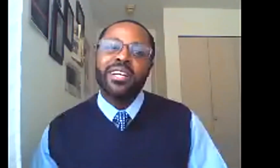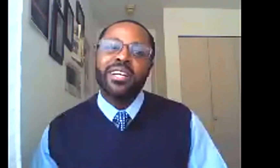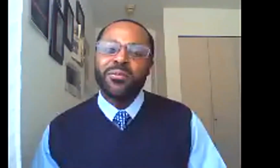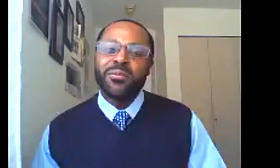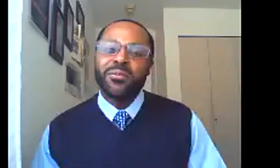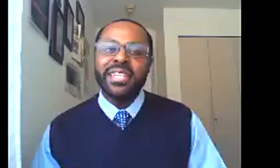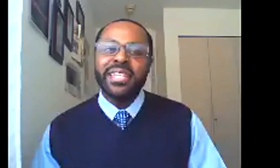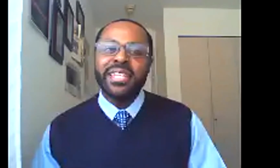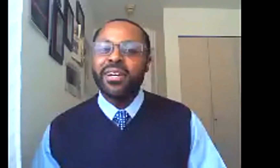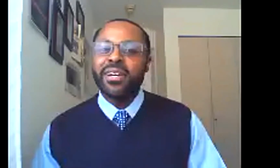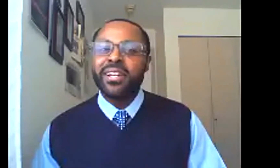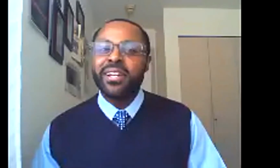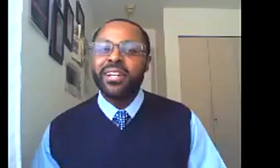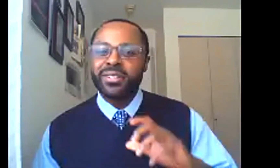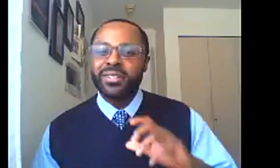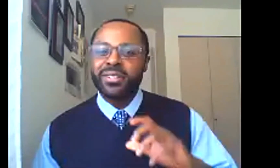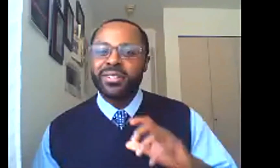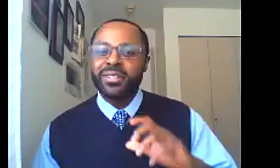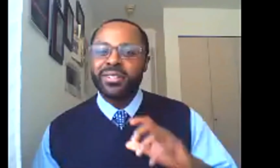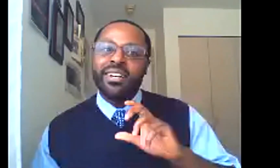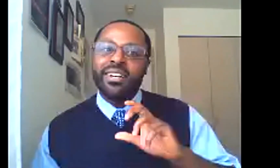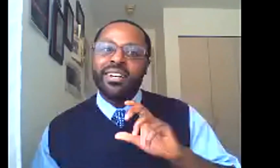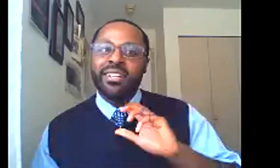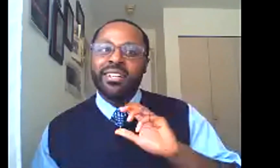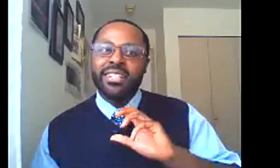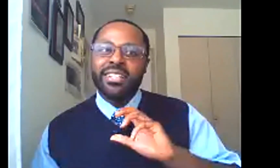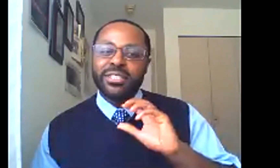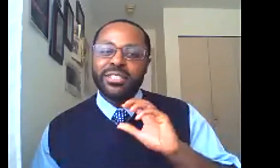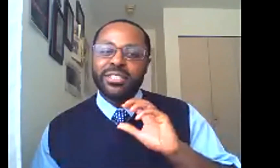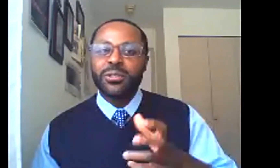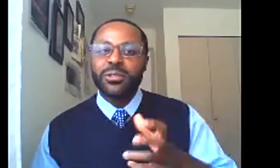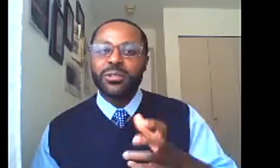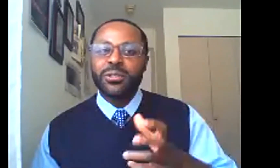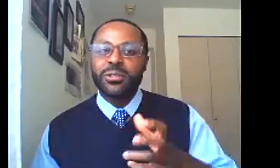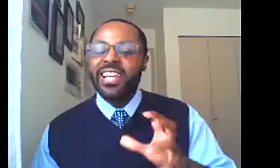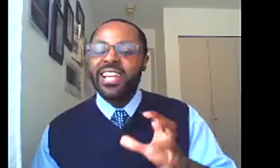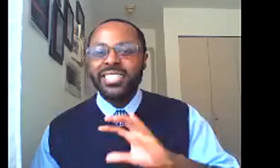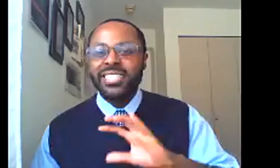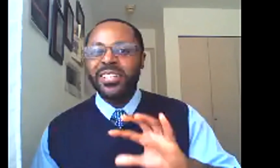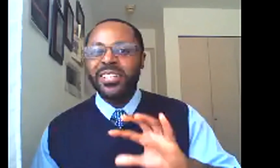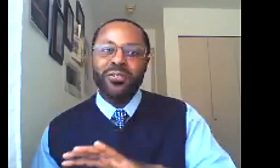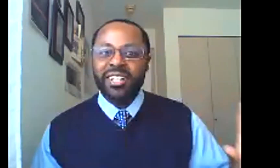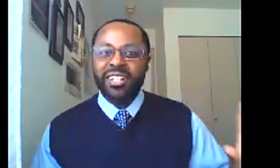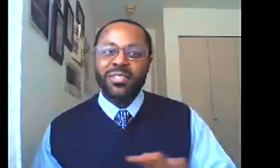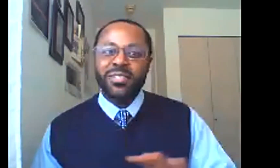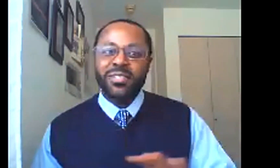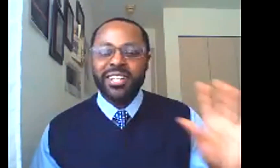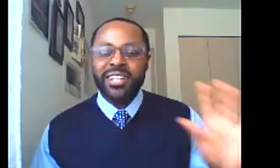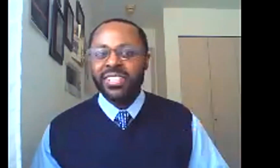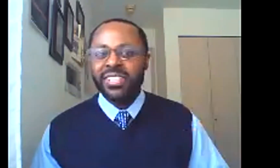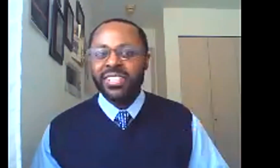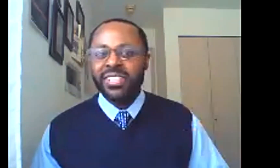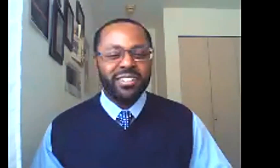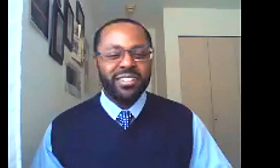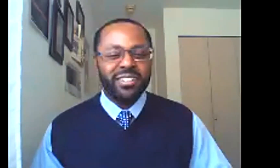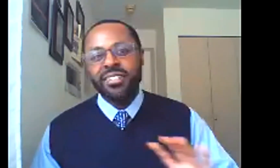the long term, um, we can think about how, uh, social dynamics develop over a